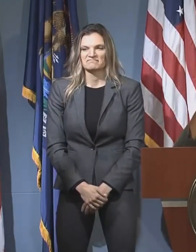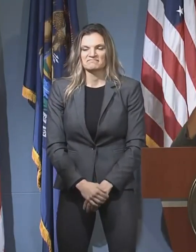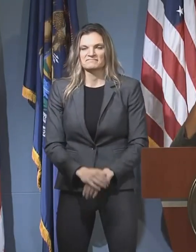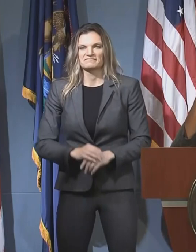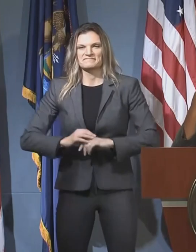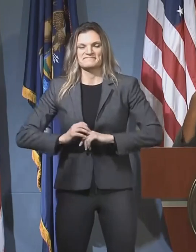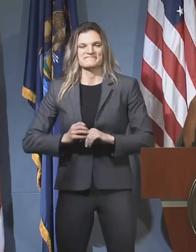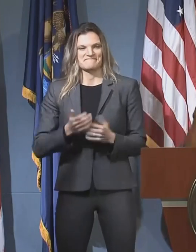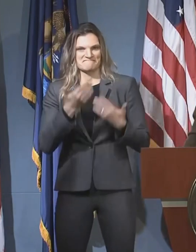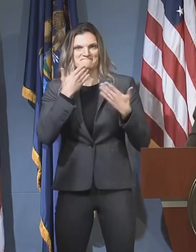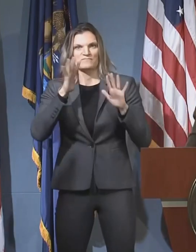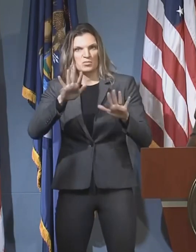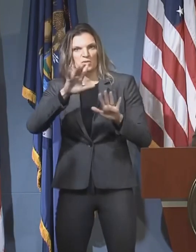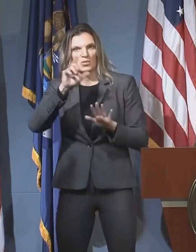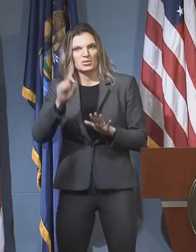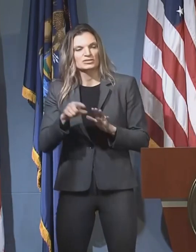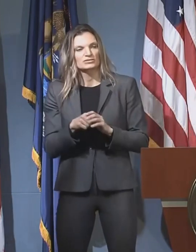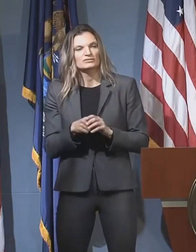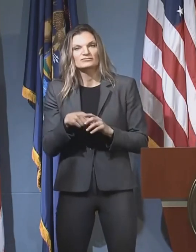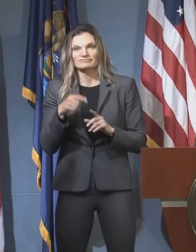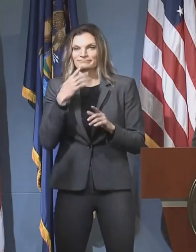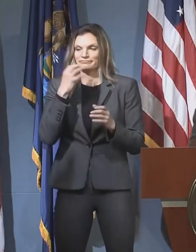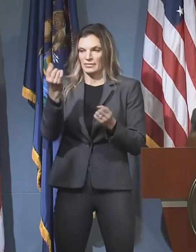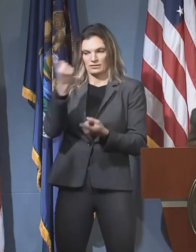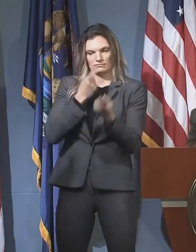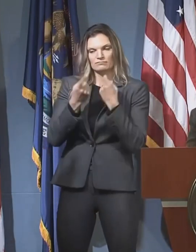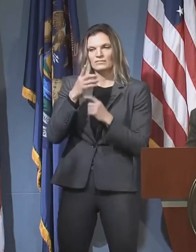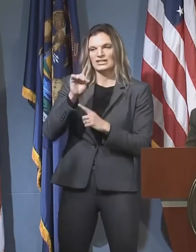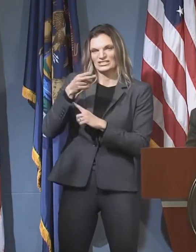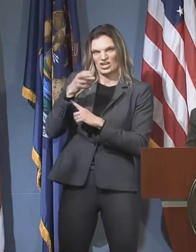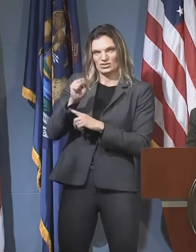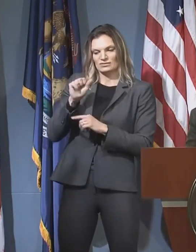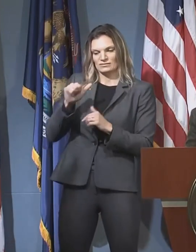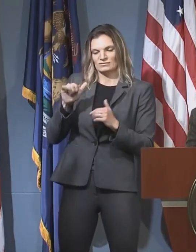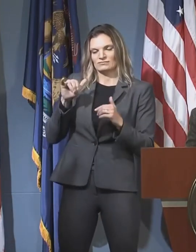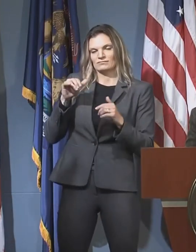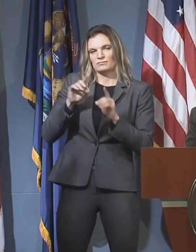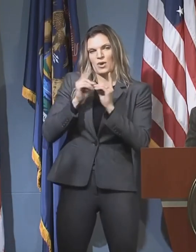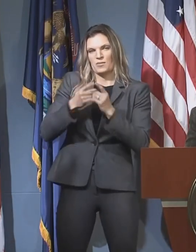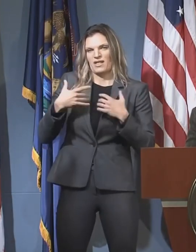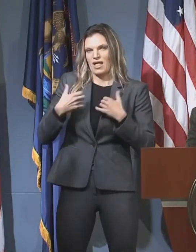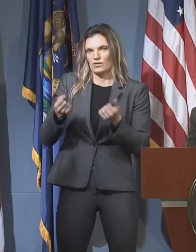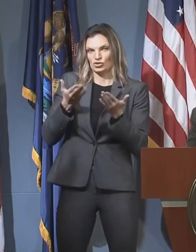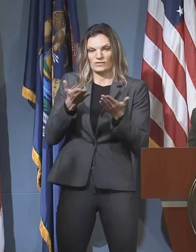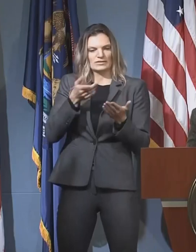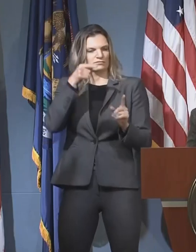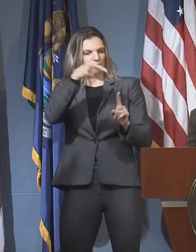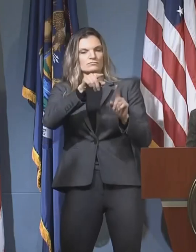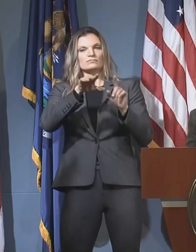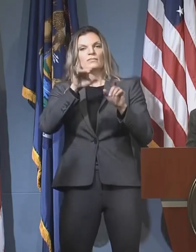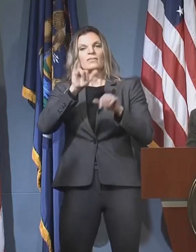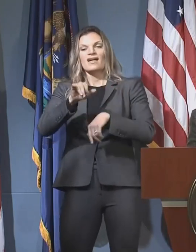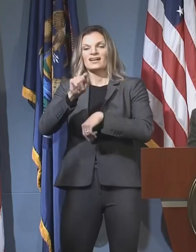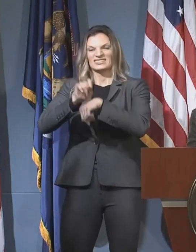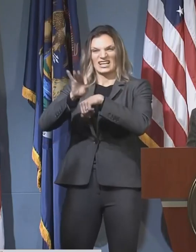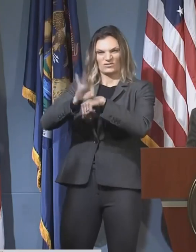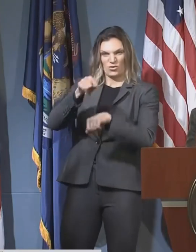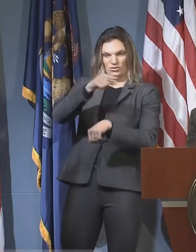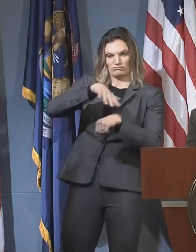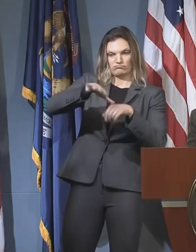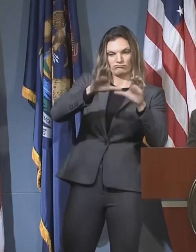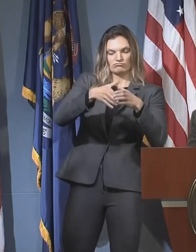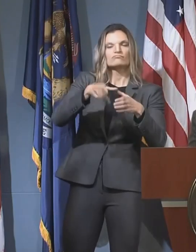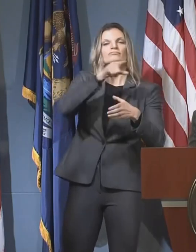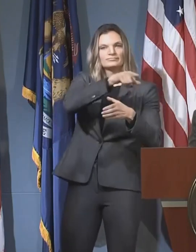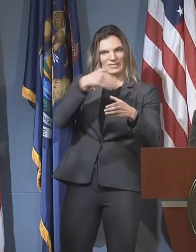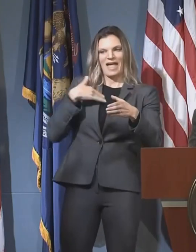question. And there are many people from the Department of Health and Human Services who also participated on the task force. So right now we're looking at all of the recommendations. We're looking